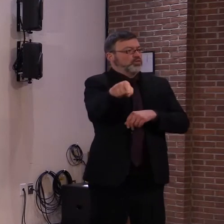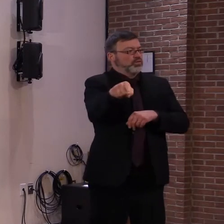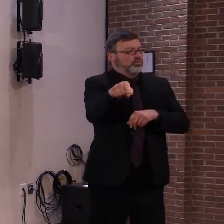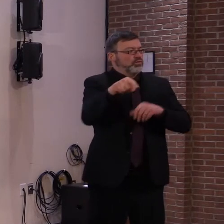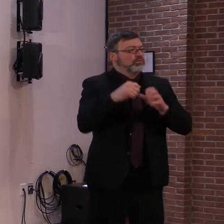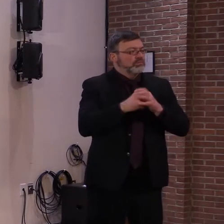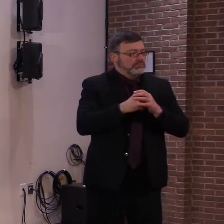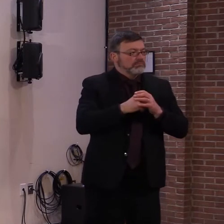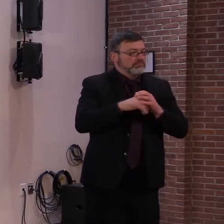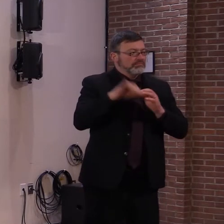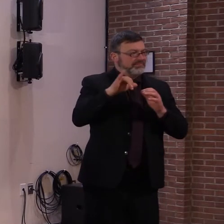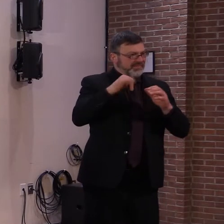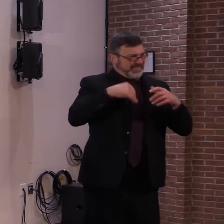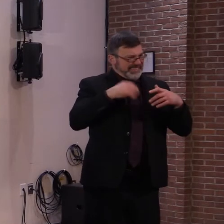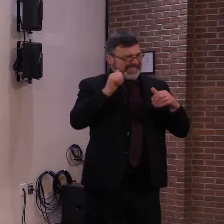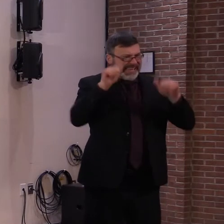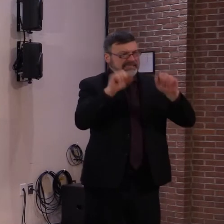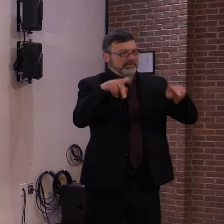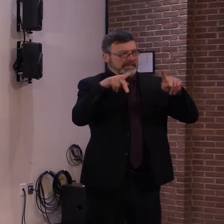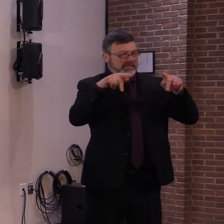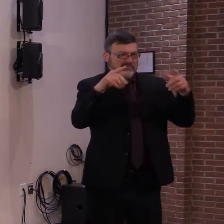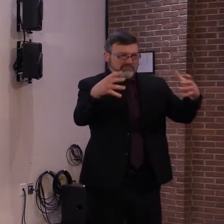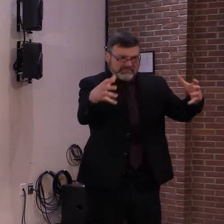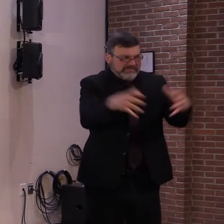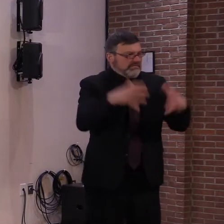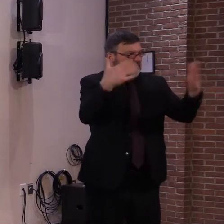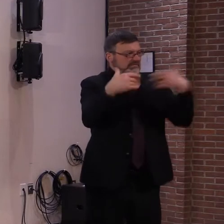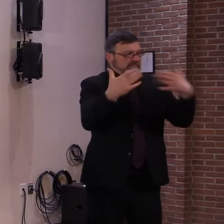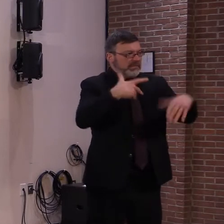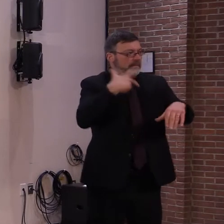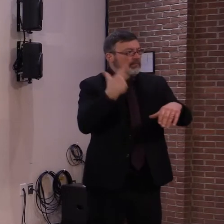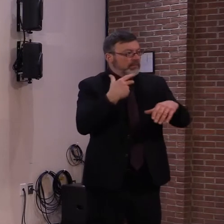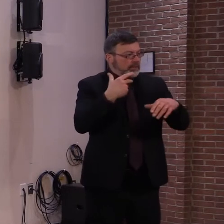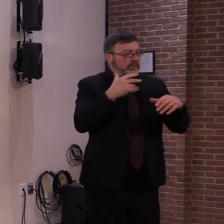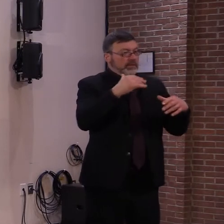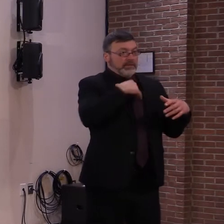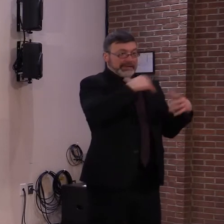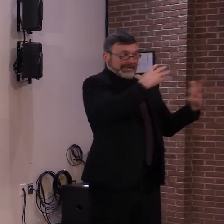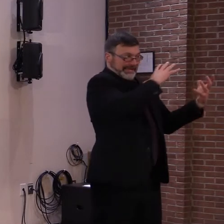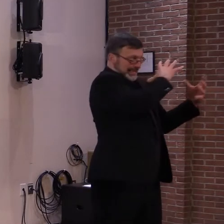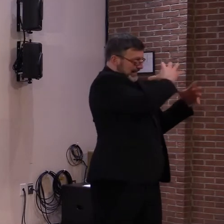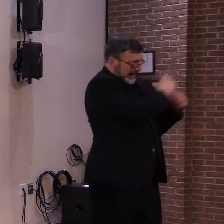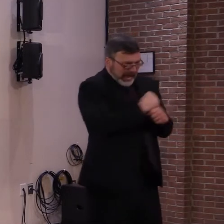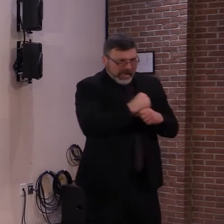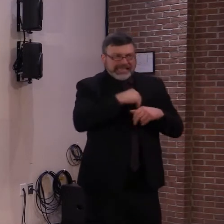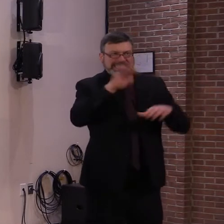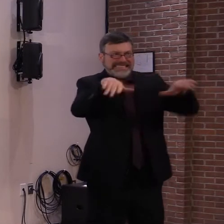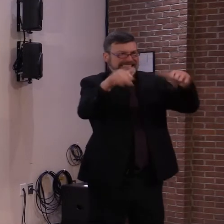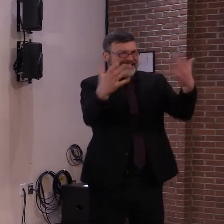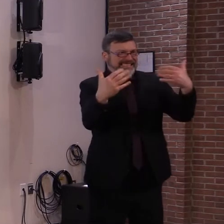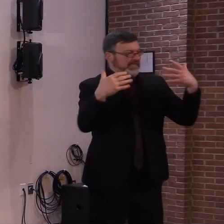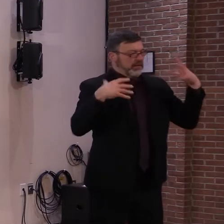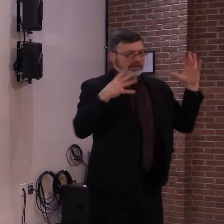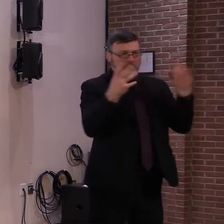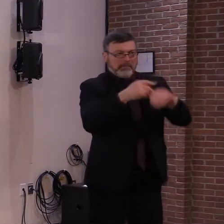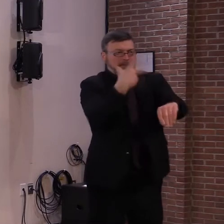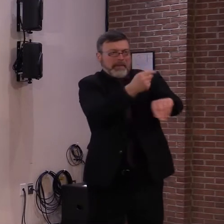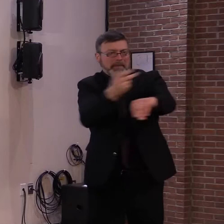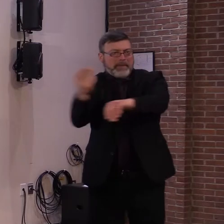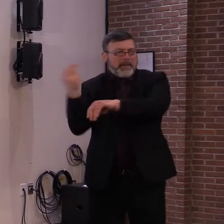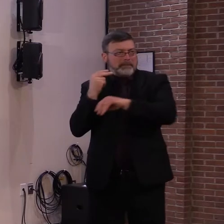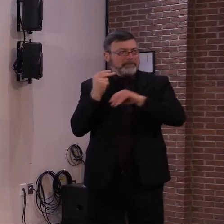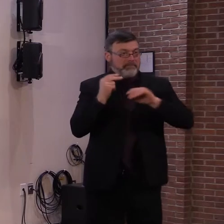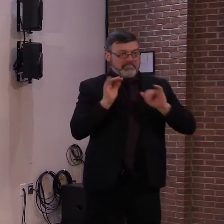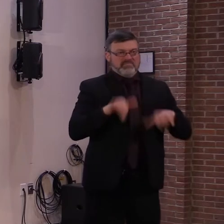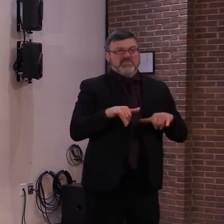quickly as the receipt of the vaccine doses will allow, and that is our focus. And we are going